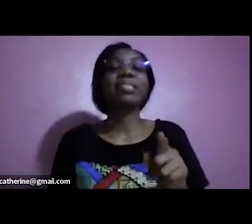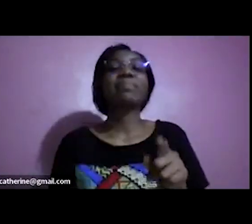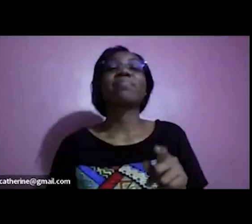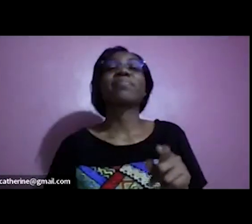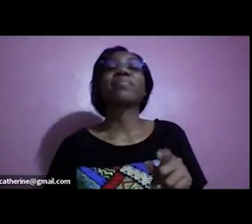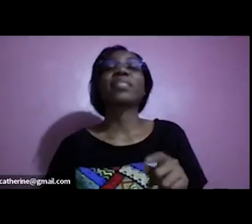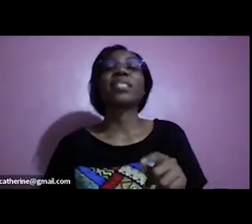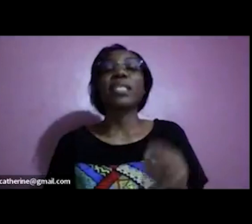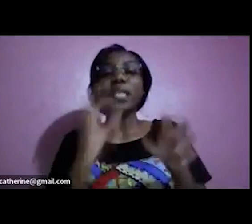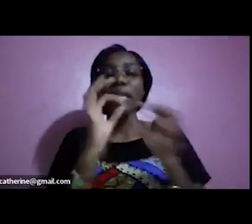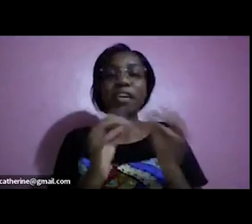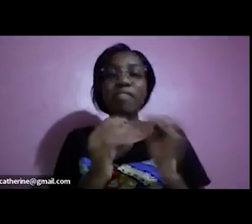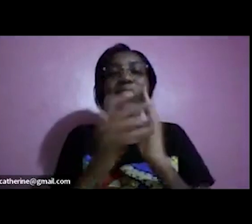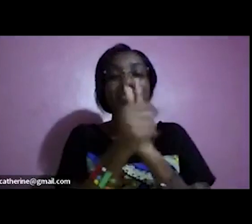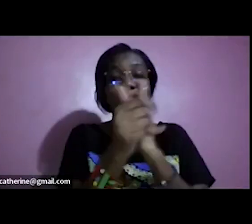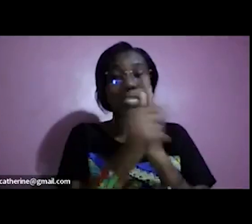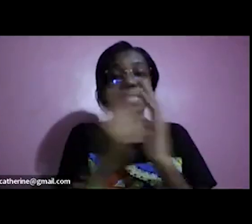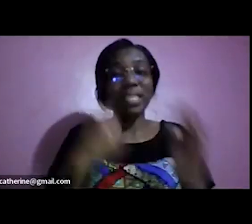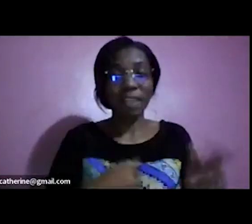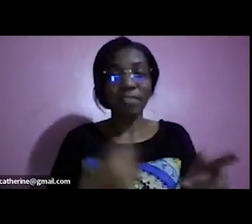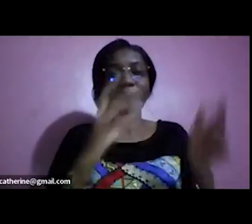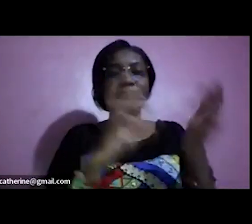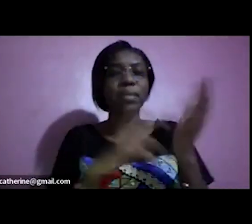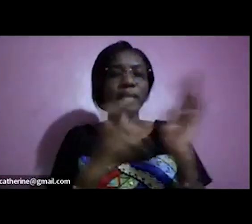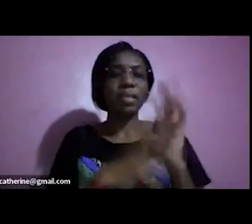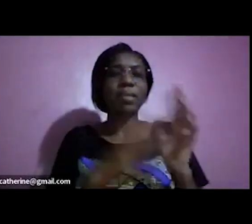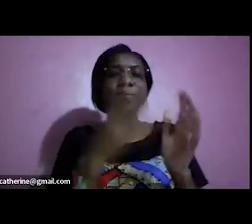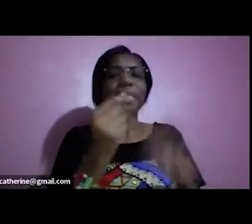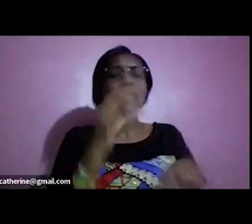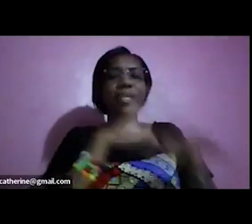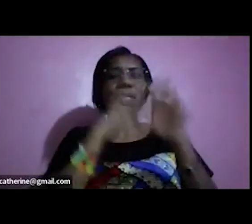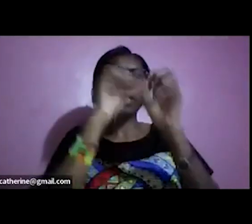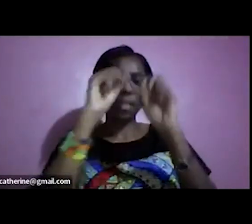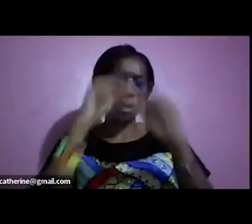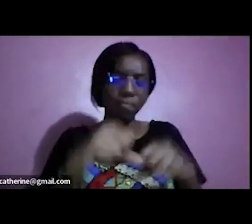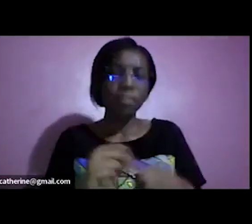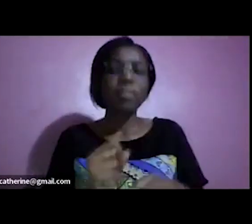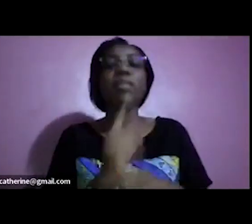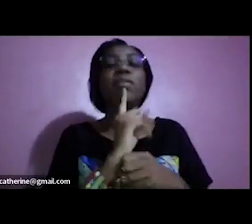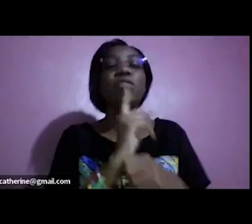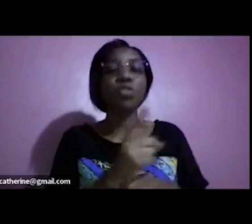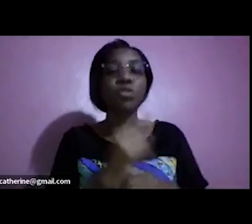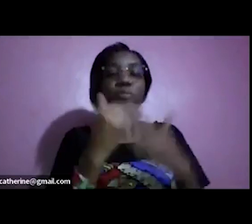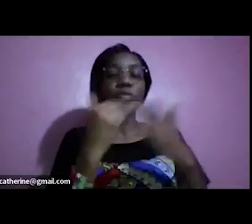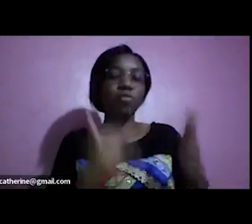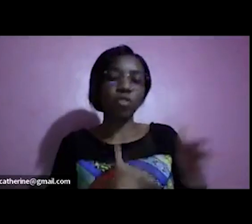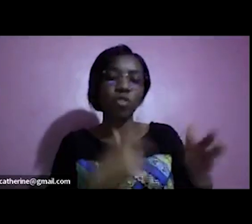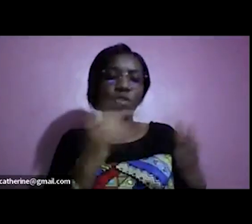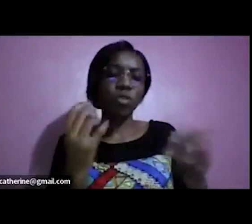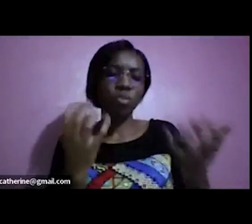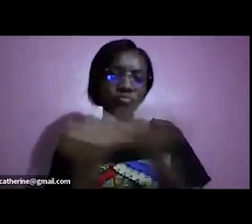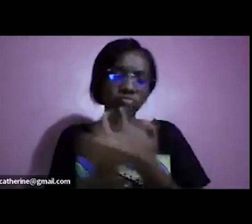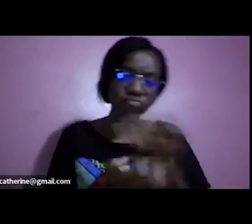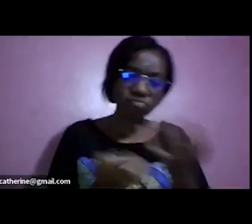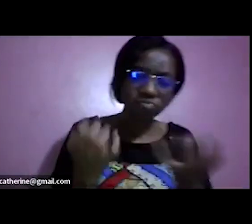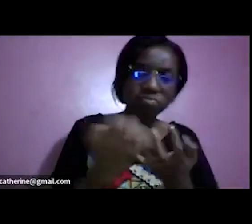it will make money for the young doctor before even you get into entrepreneurship and all those other things maybe what can